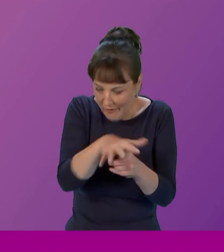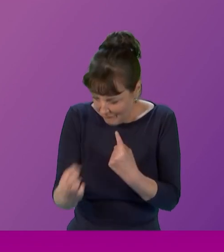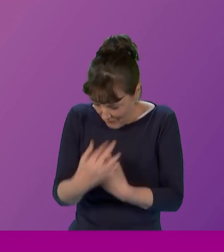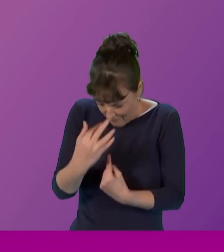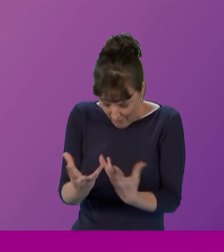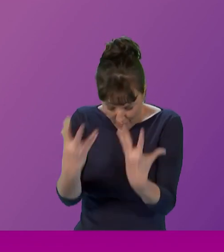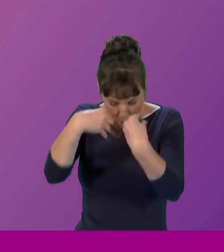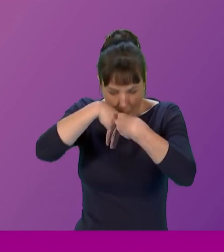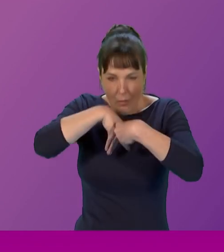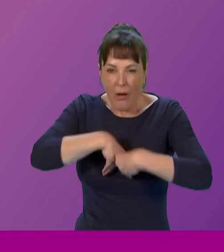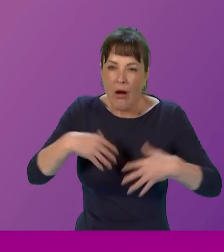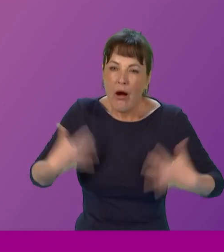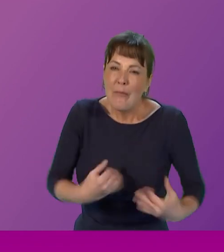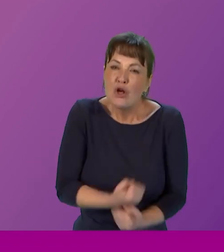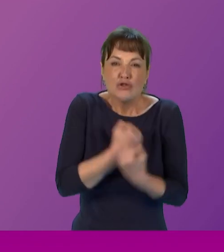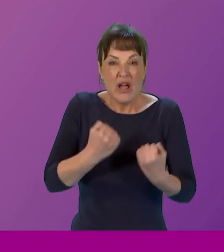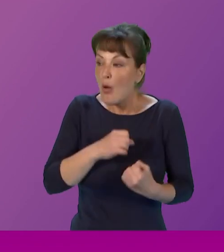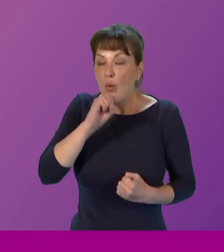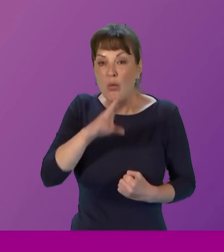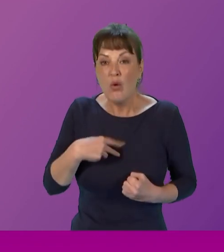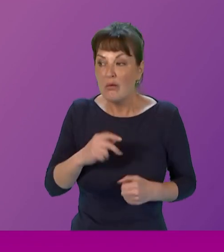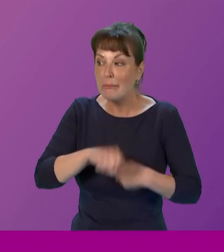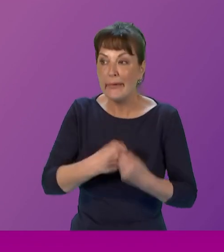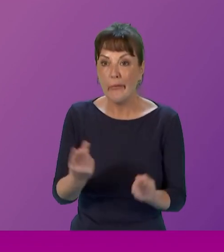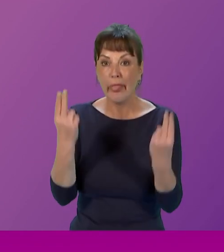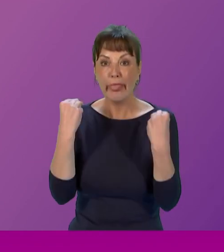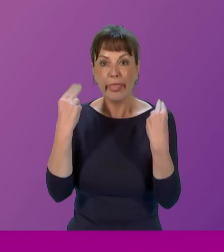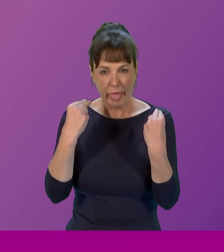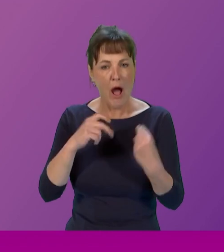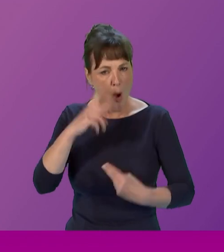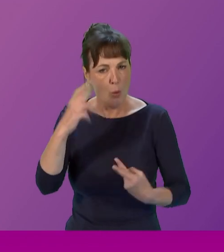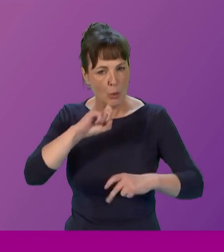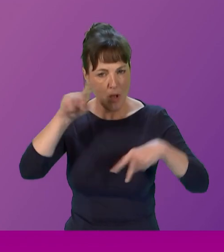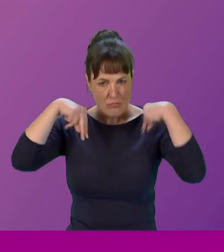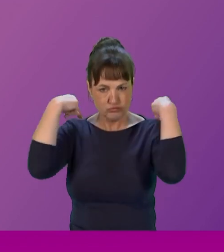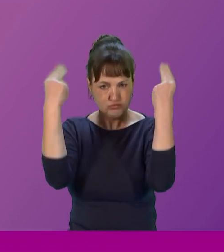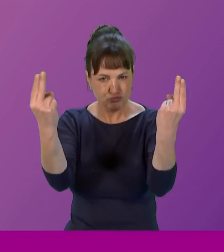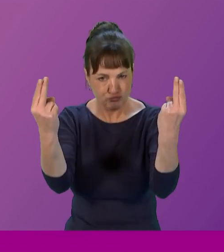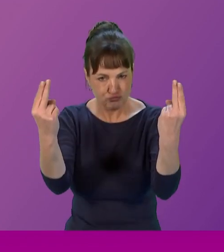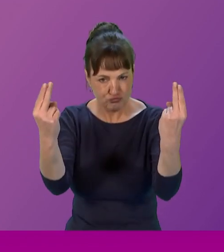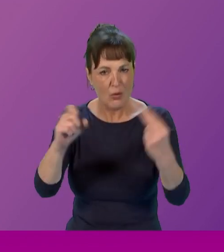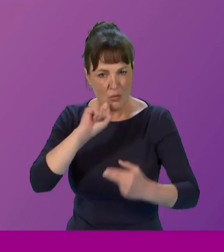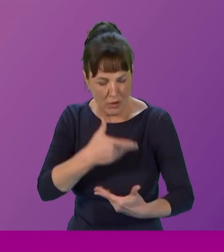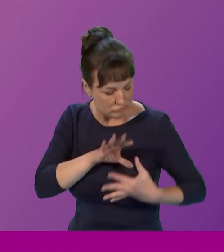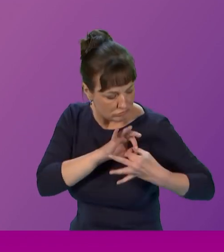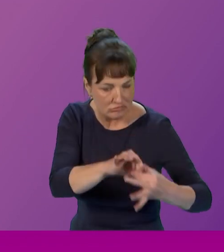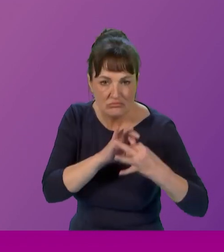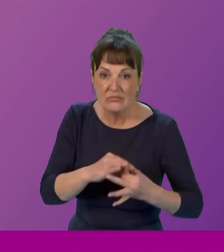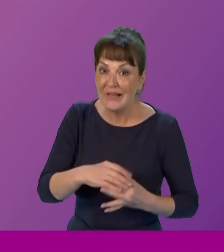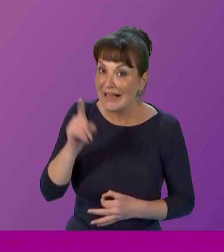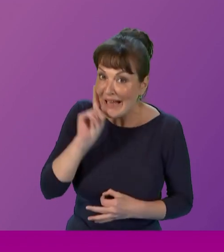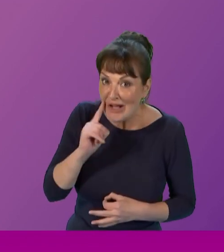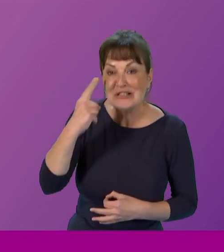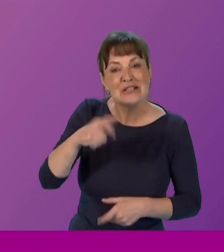and that we will not take a back seat to the issues women are facing throughout the world I hope that we will continue to help young girls and women no matter